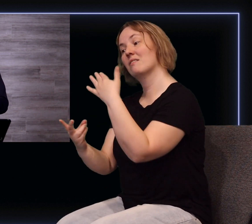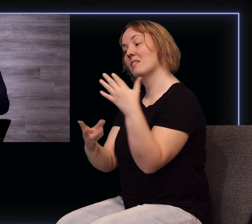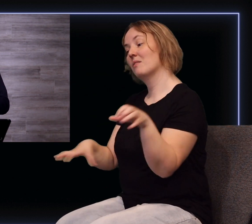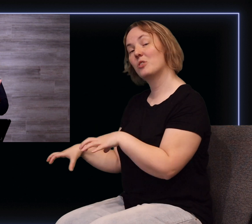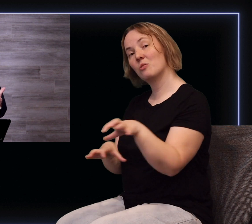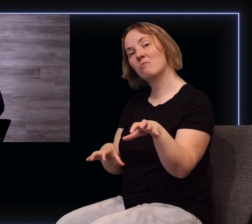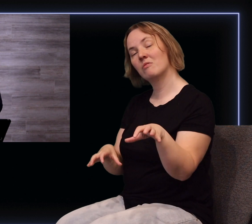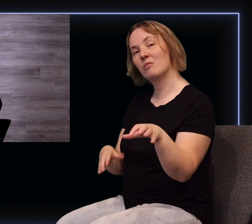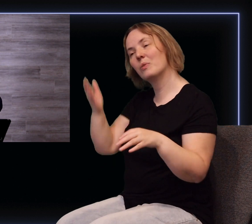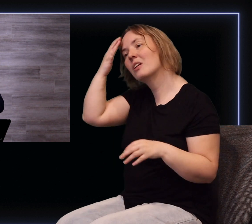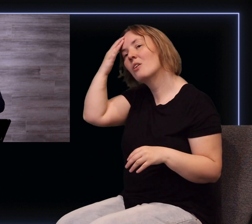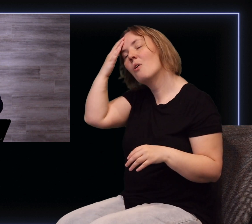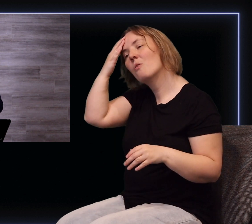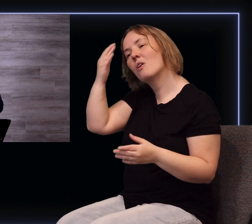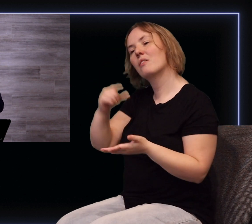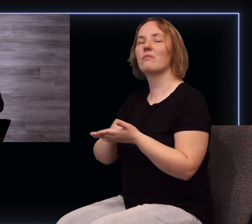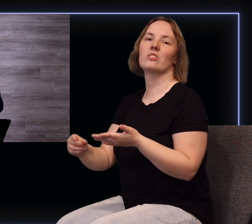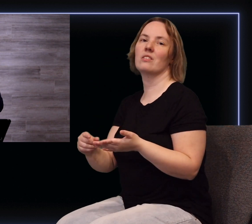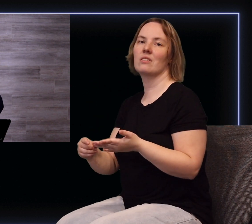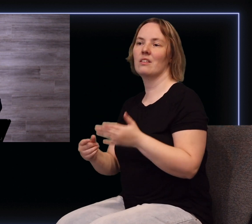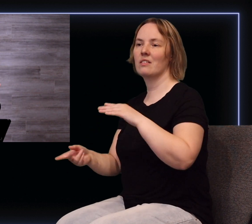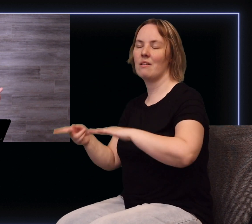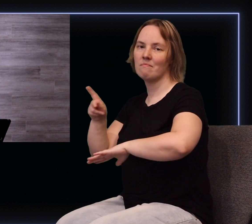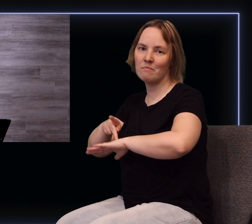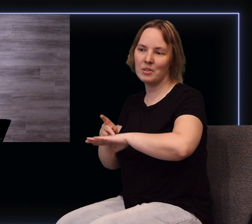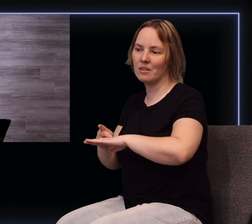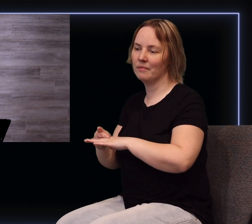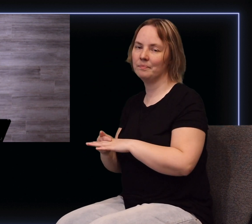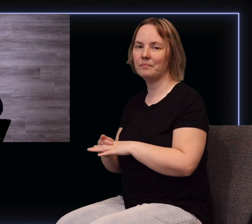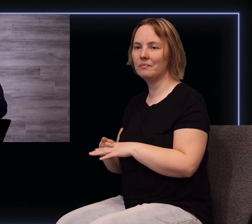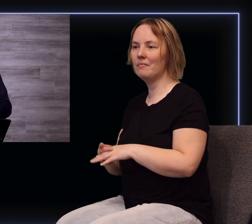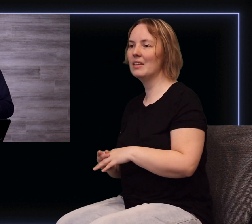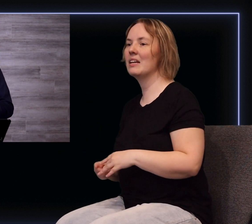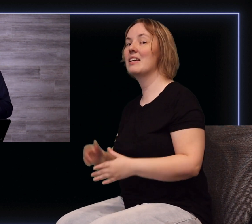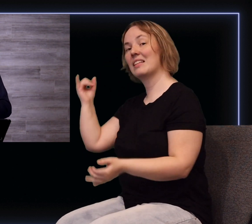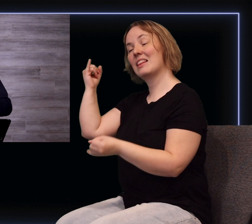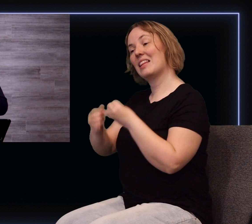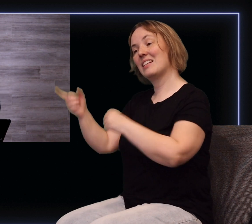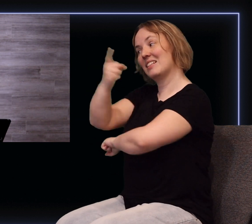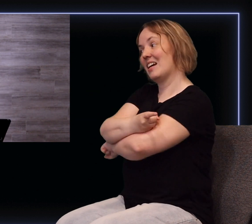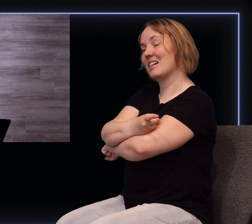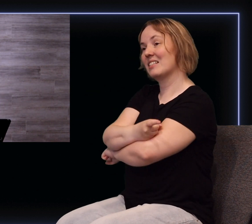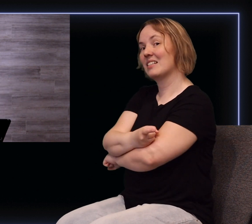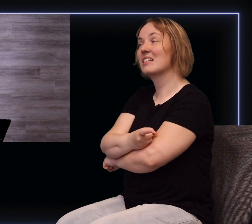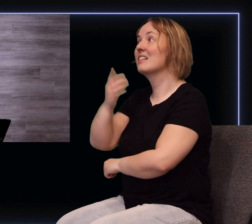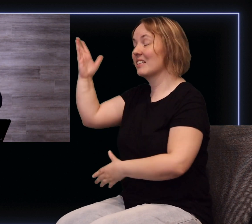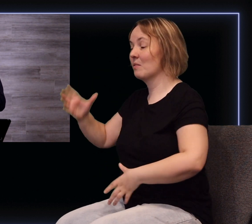do, for example, we know the Scripture very well. Peter quoted in the book of Acts quoting the prophet Joel saying, In the last days, I will pour